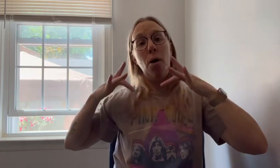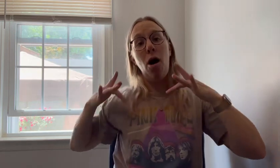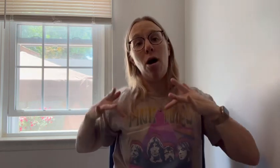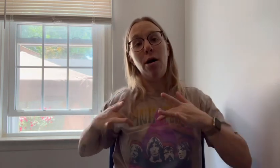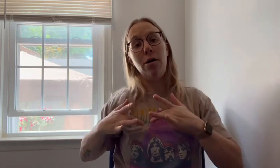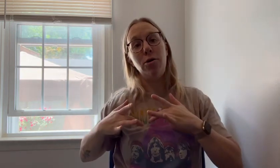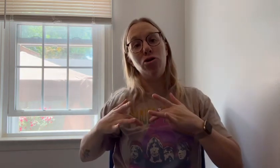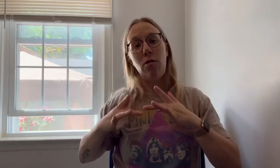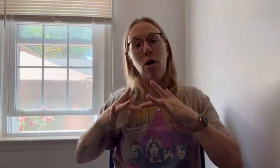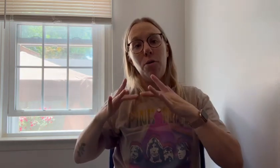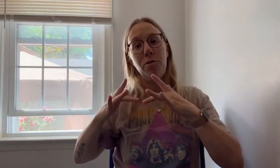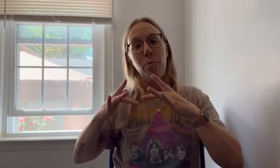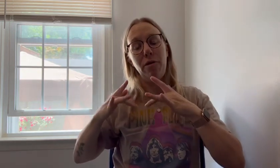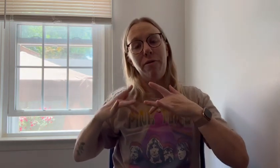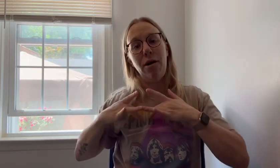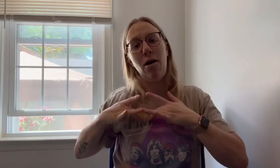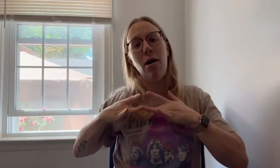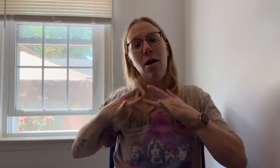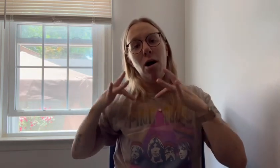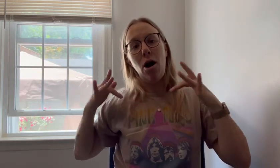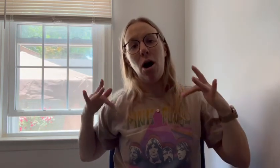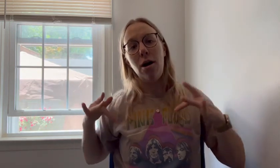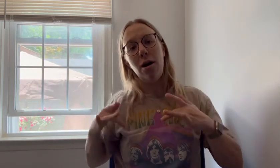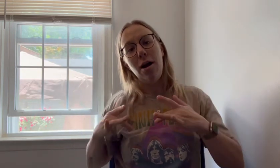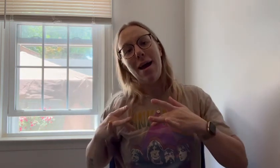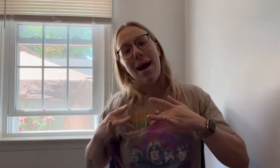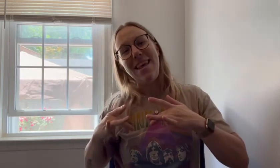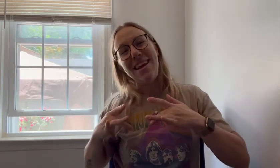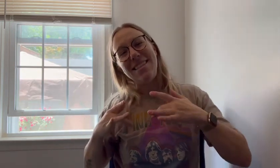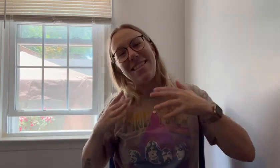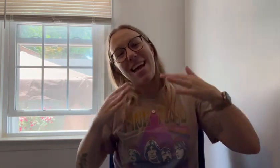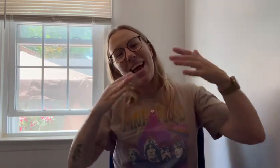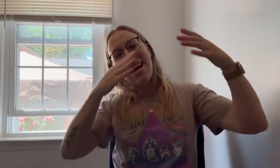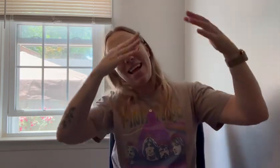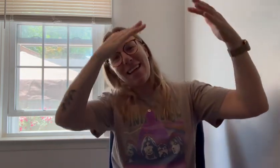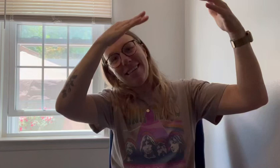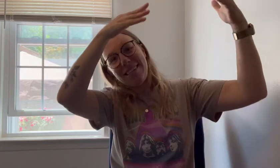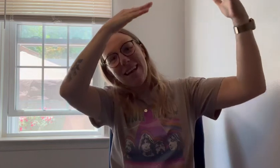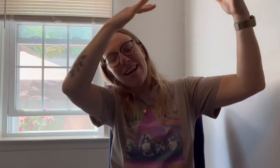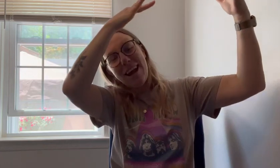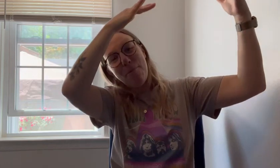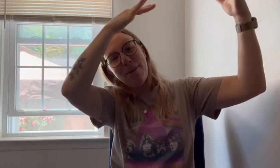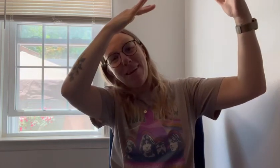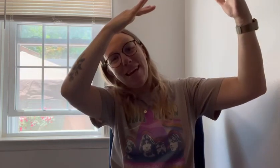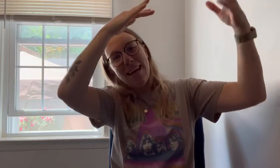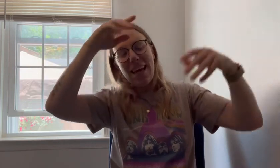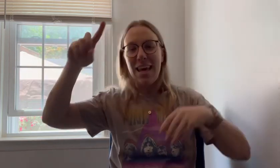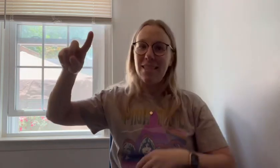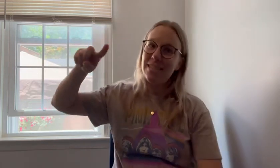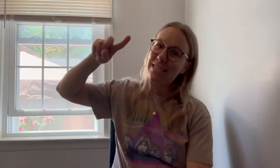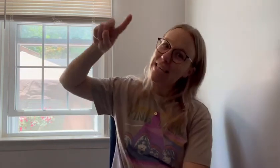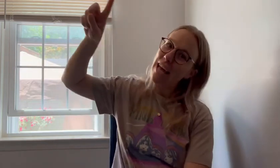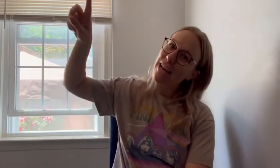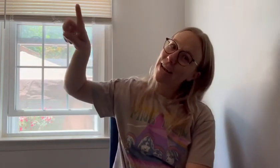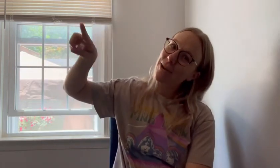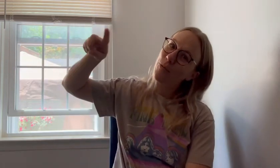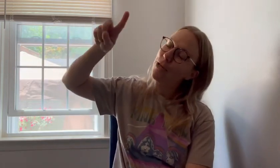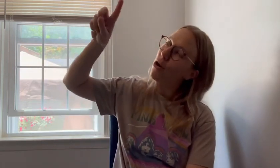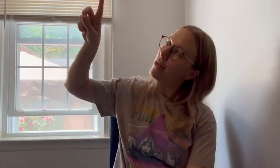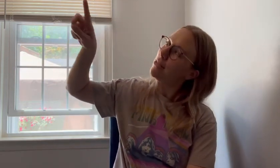heart. Draw a heart with your middle finger, heart, and then shining, shine it up. In the sun, we draw a